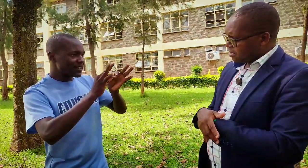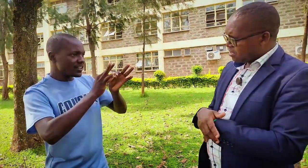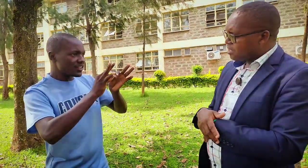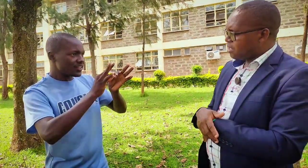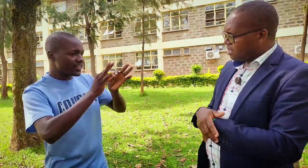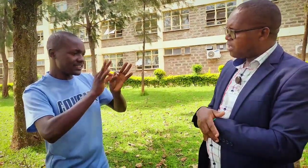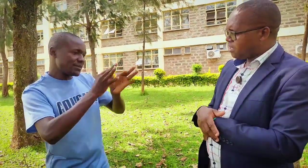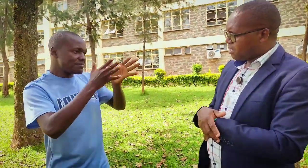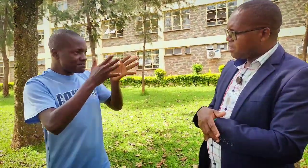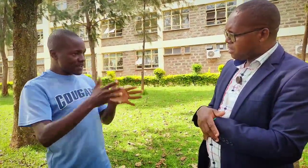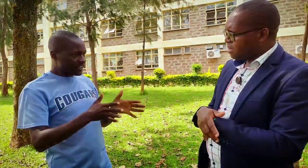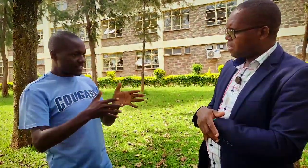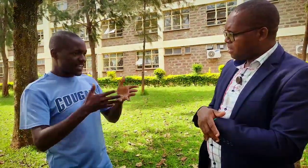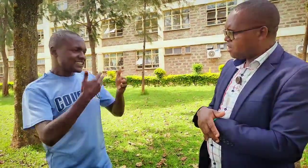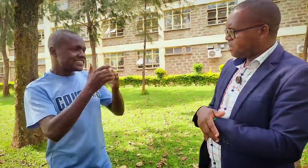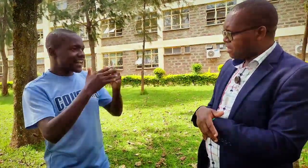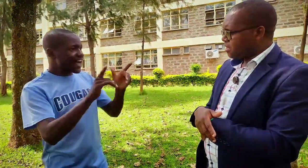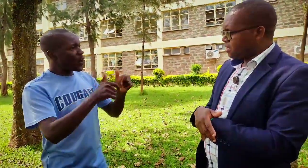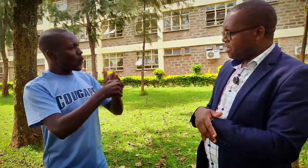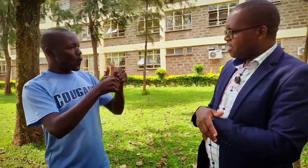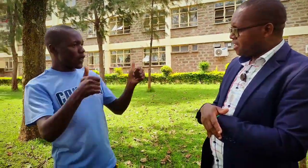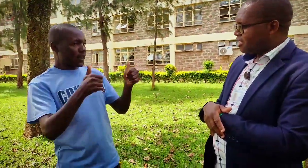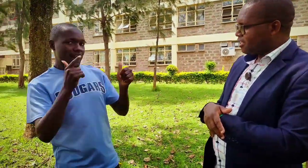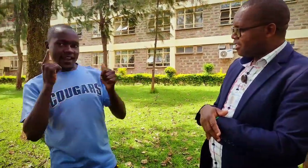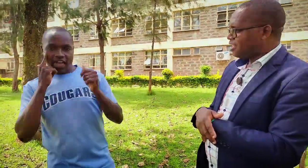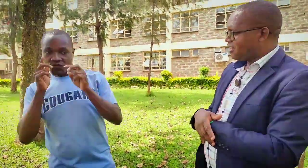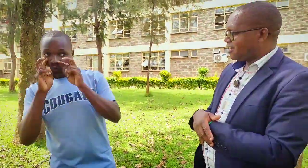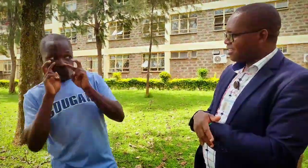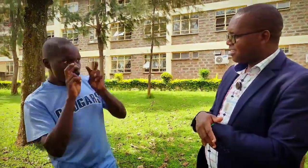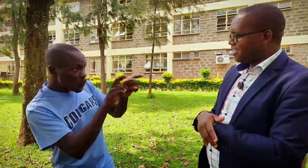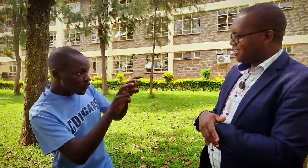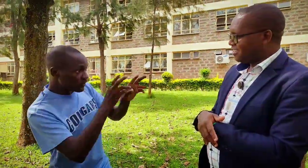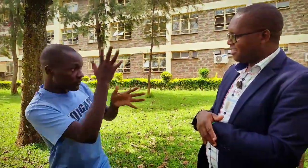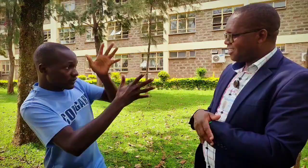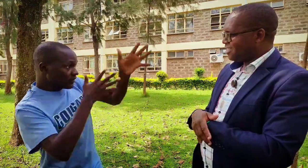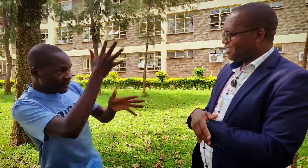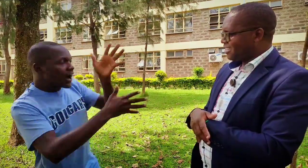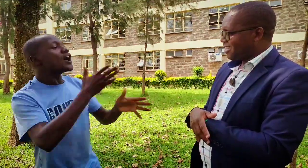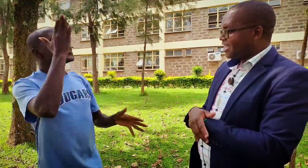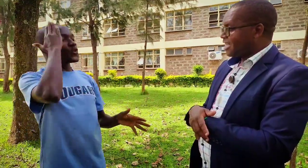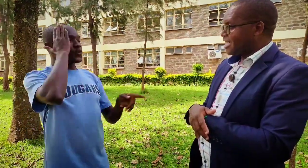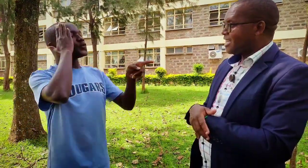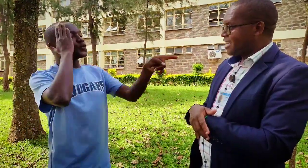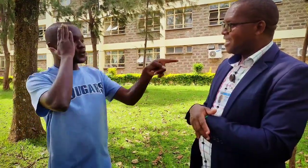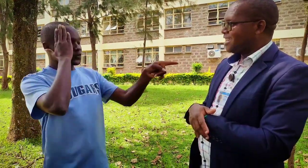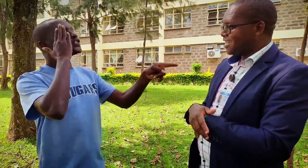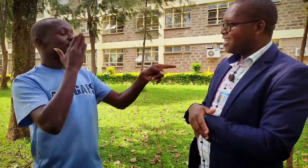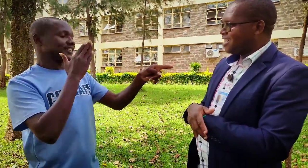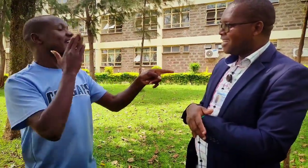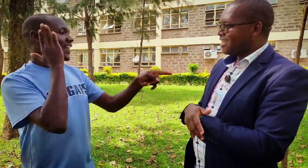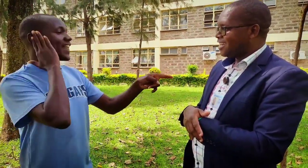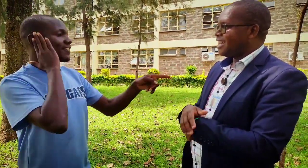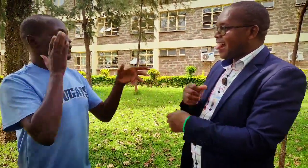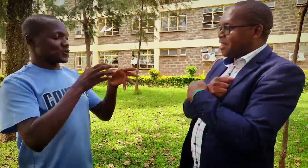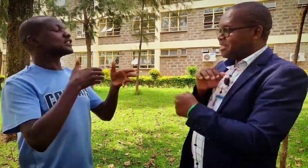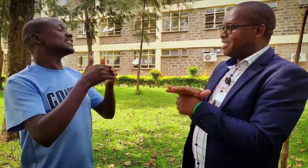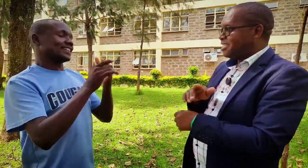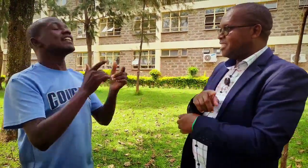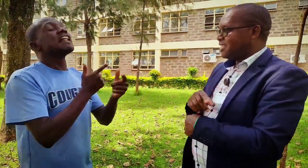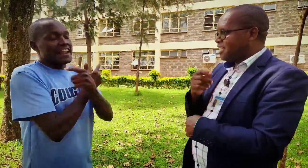signing or interpreting sign language well they all will draw attention to the signer